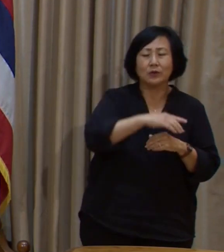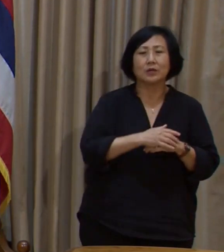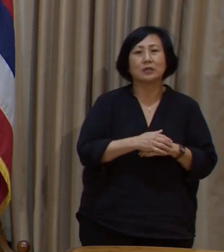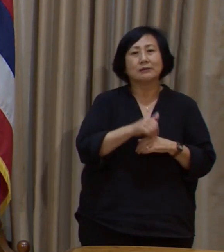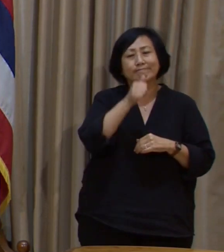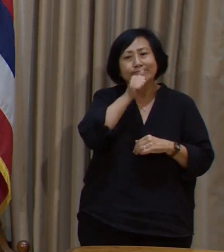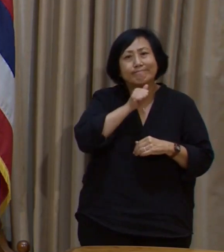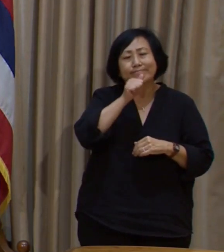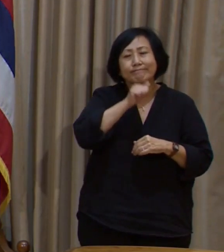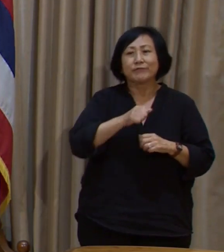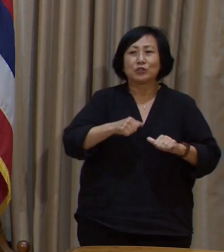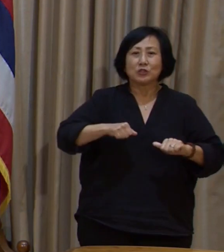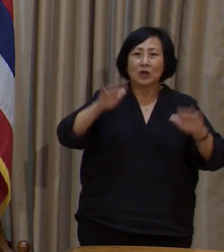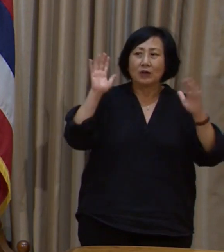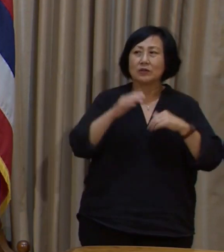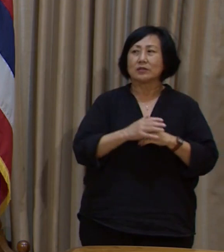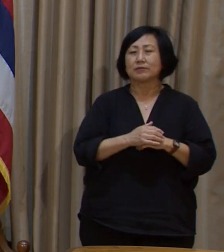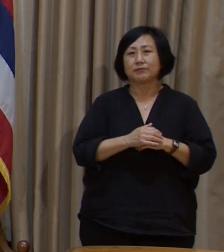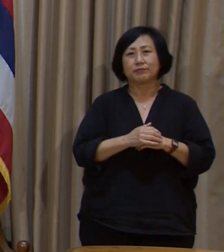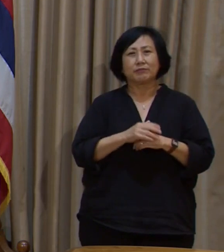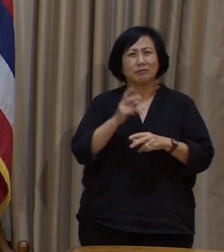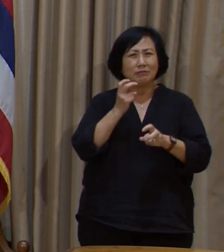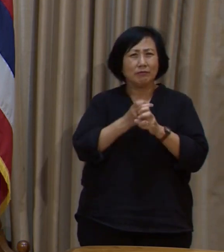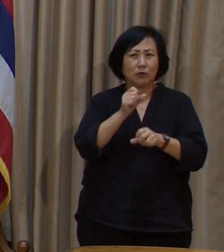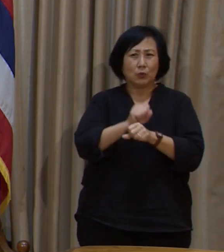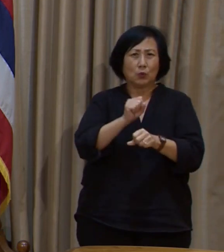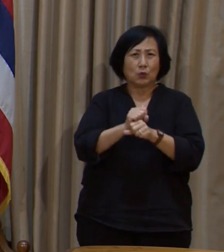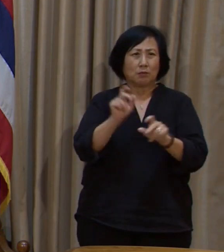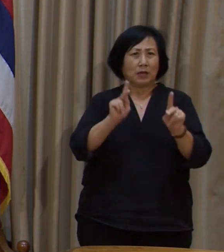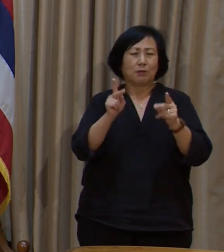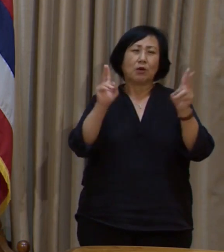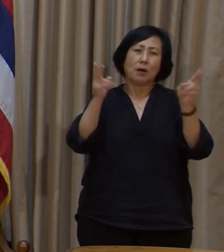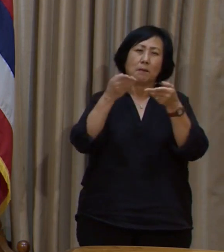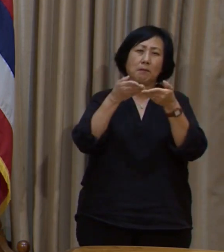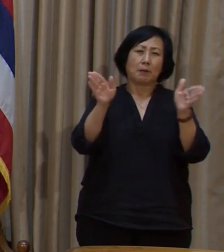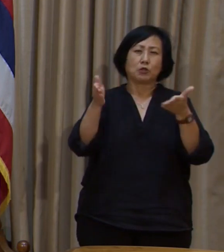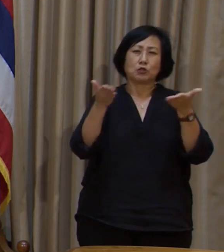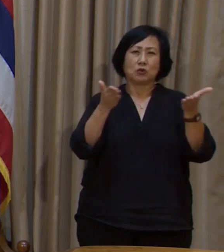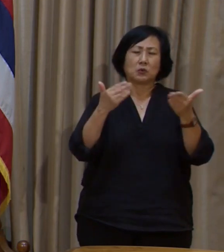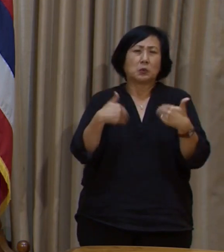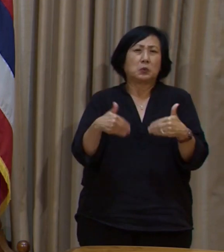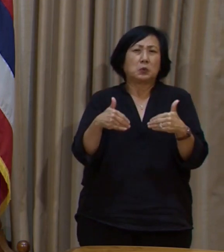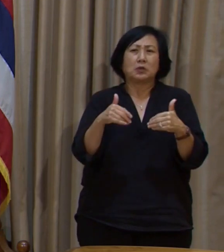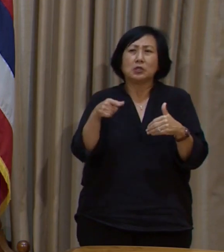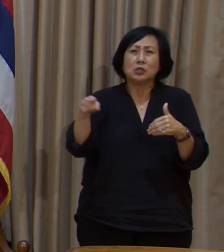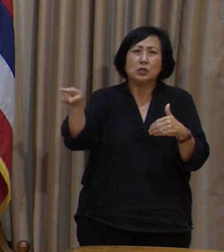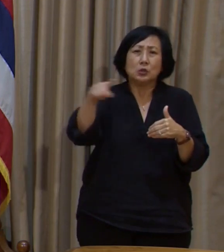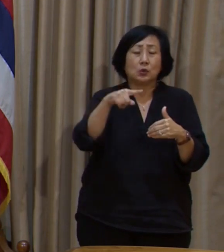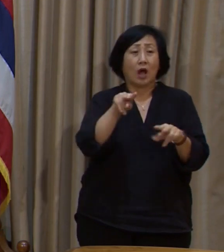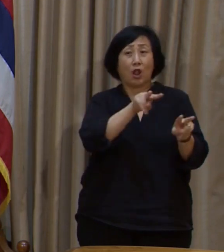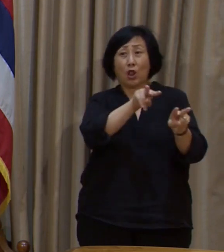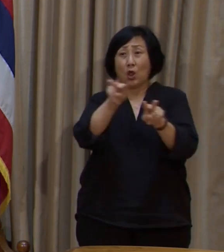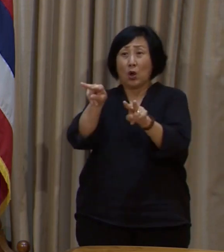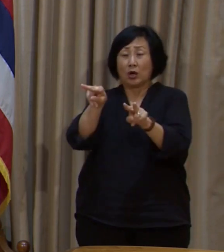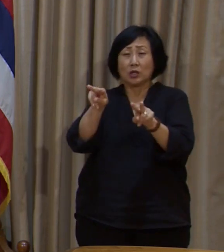dedication and the hard work of our public servants. They make me proud.